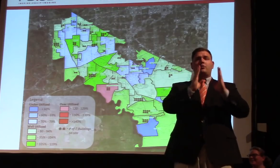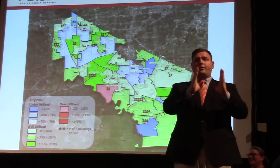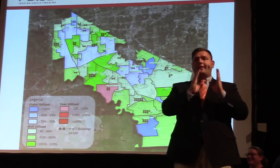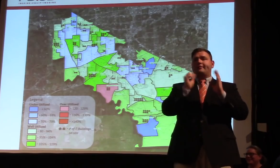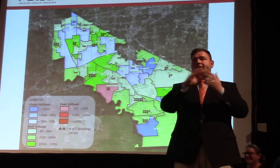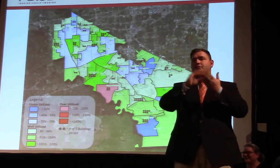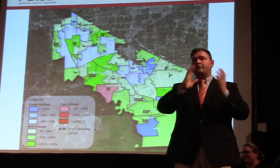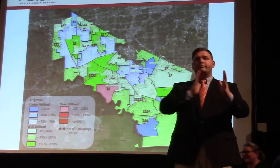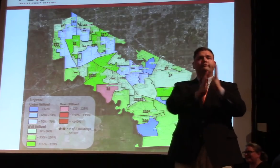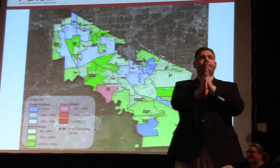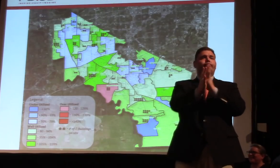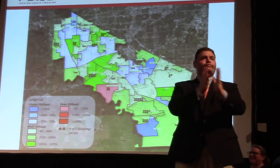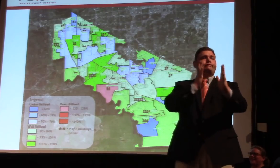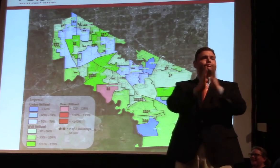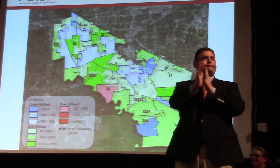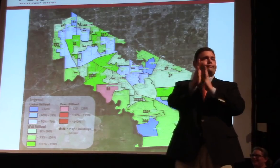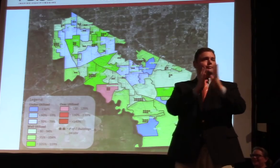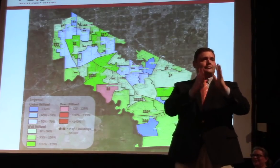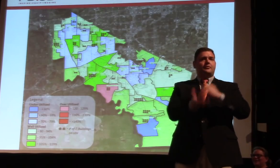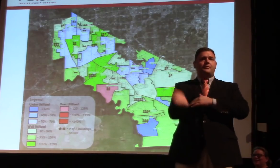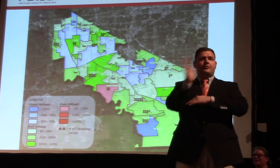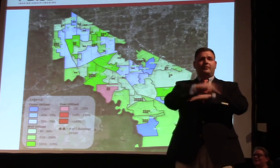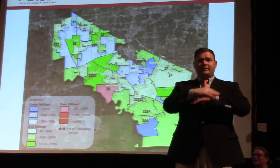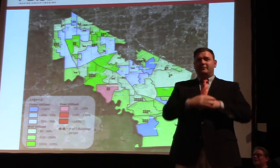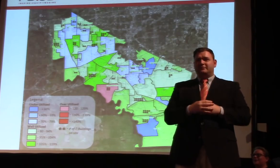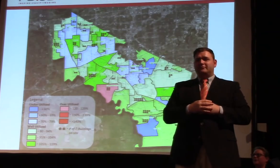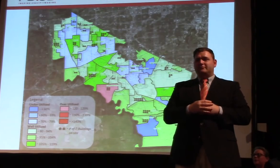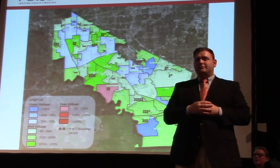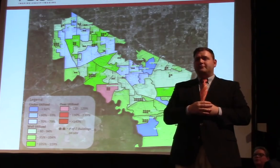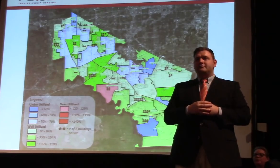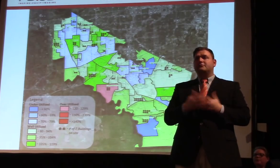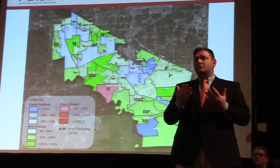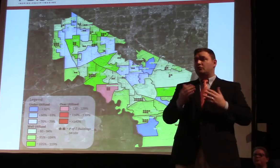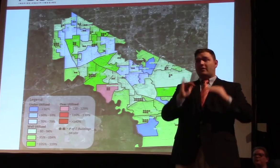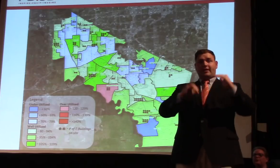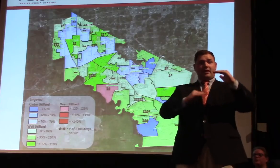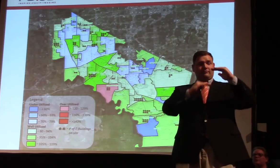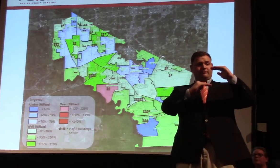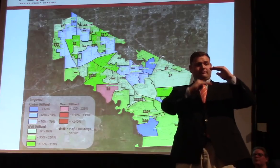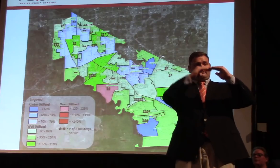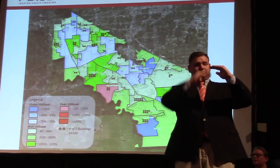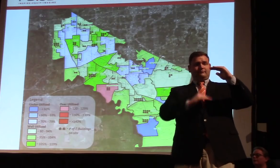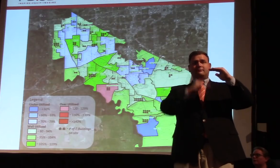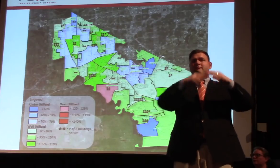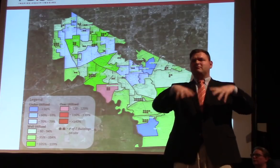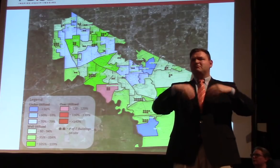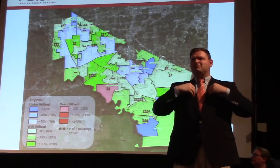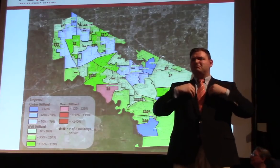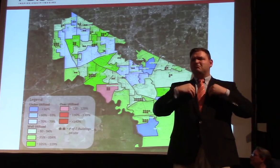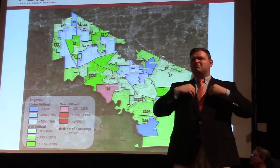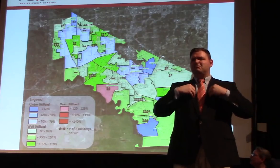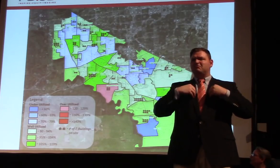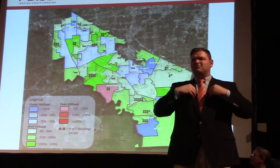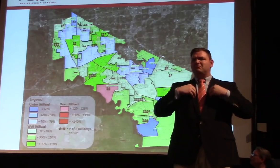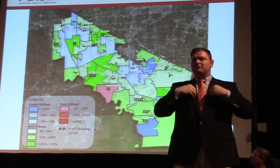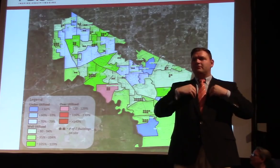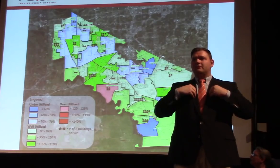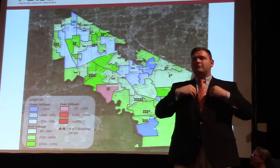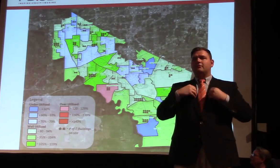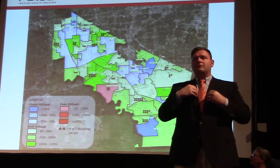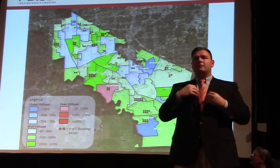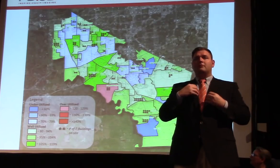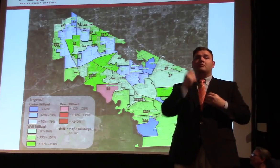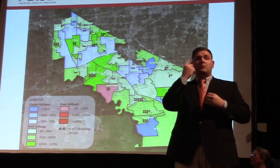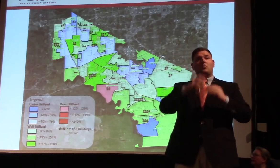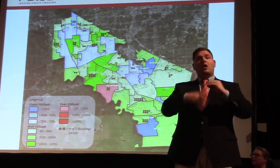parameters in place. There's an acceptable range that we can have, you know, utilize that over capacity with portable classrooms. But we do have